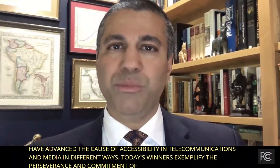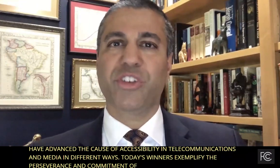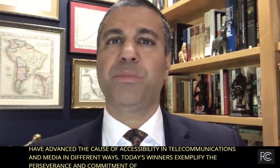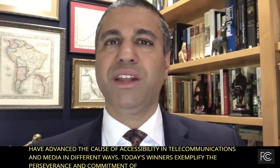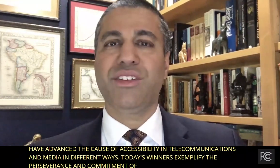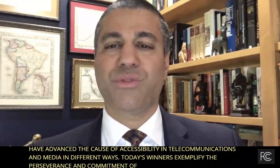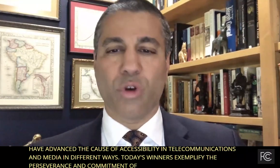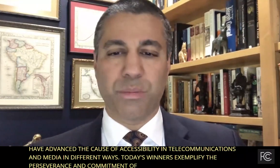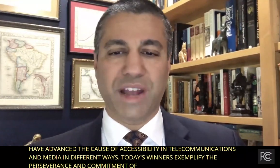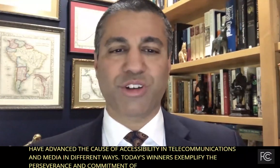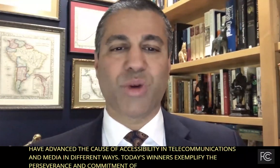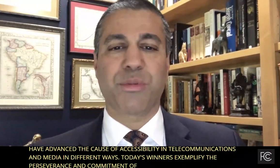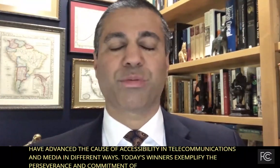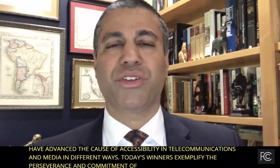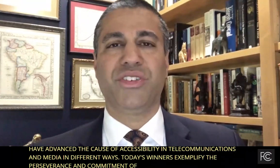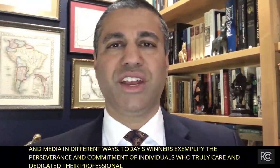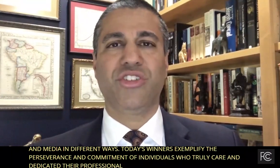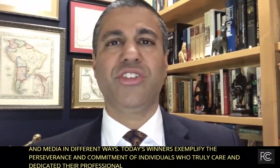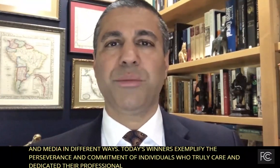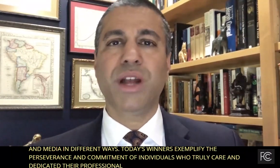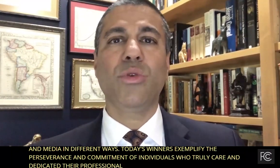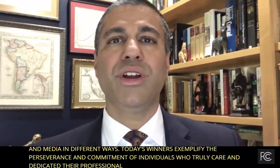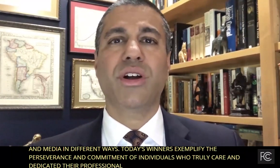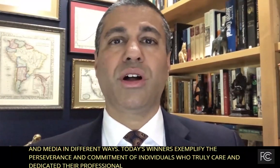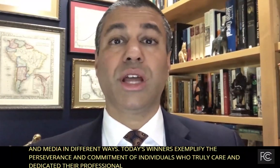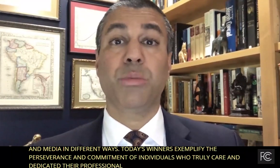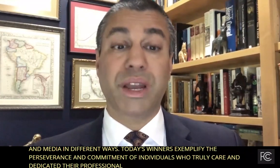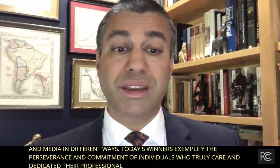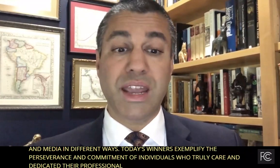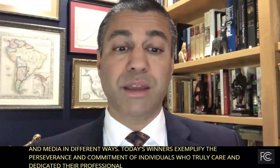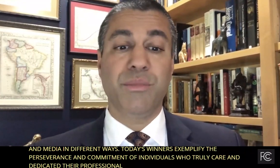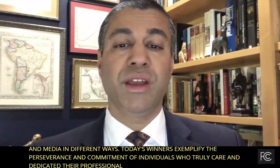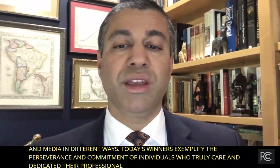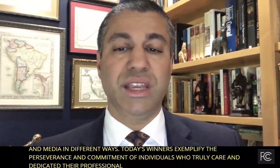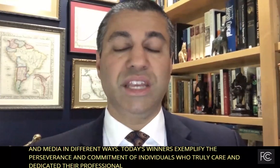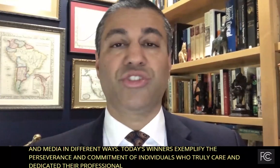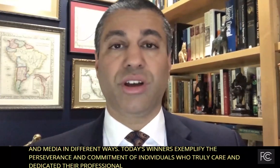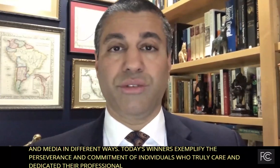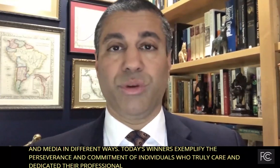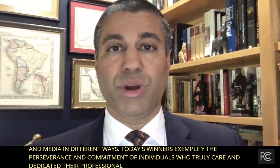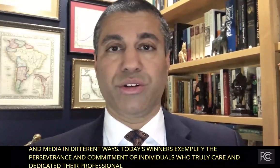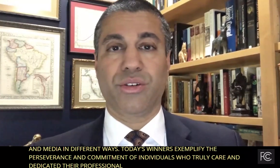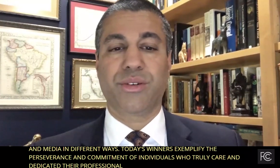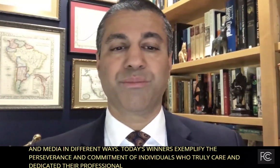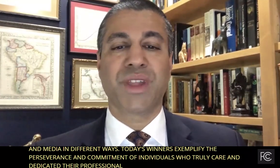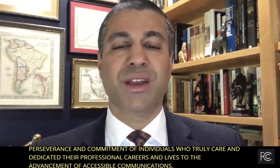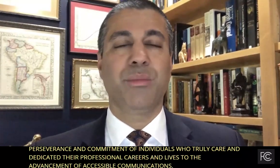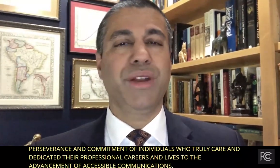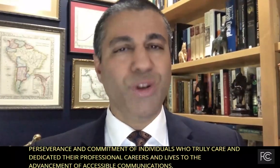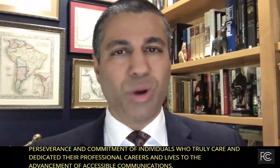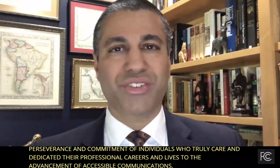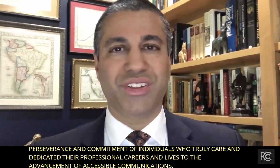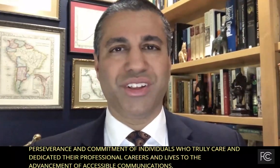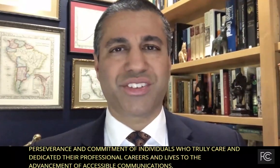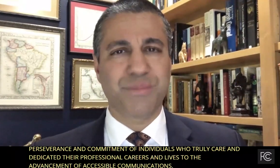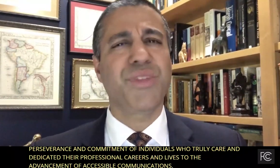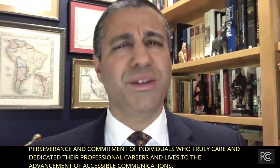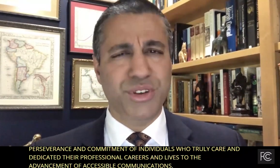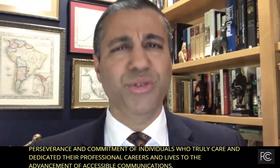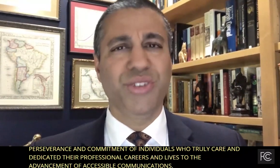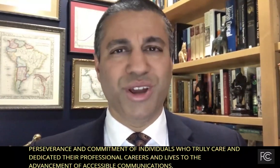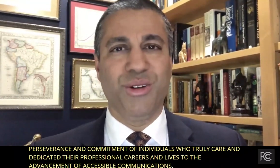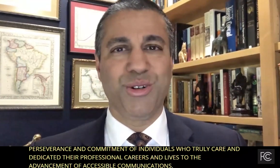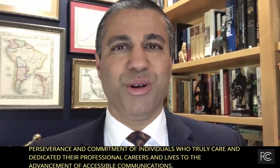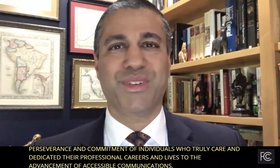save some suspense for Patrick Weber's presentations, I'm not going to call out by name each of the winners. But if you're watching this,